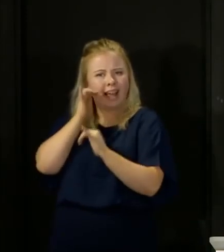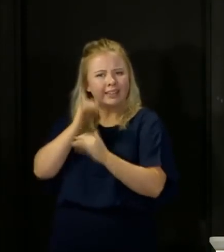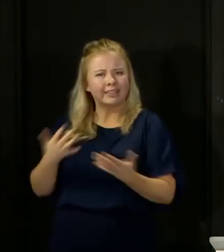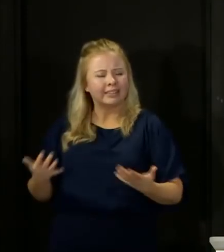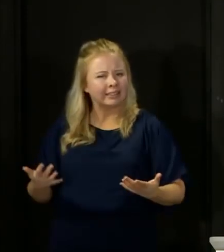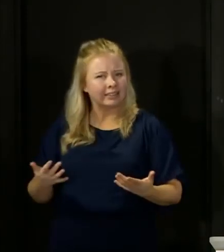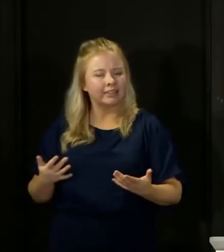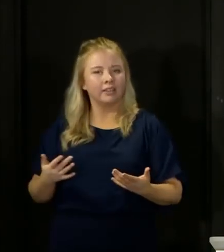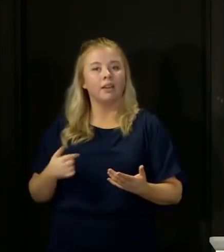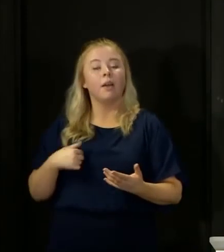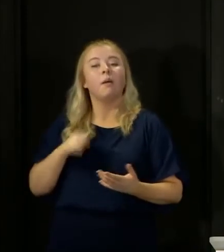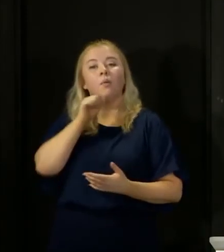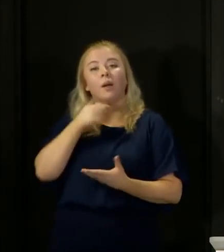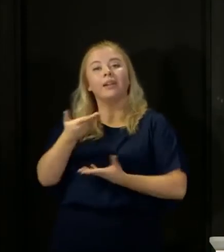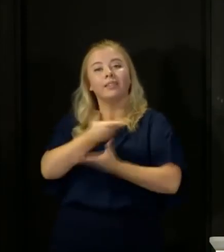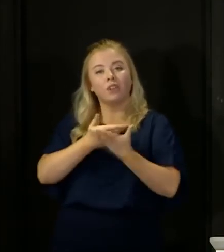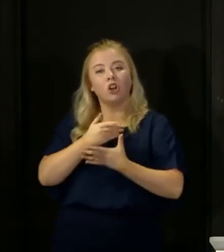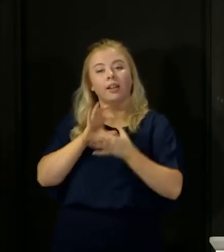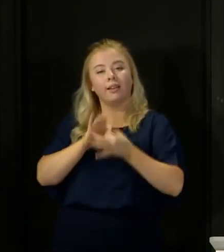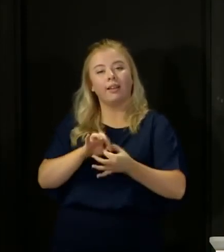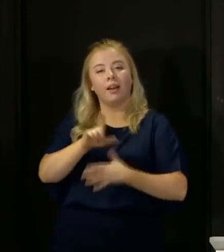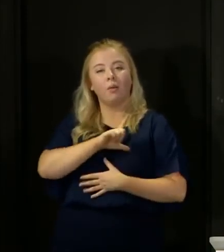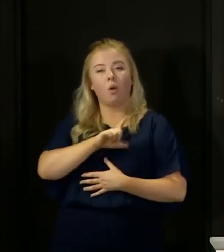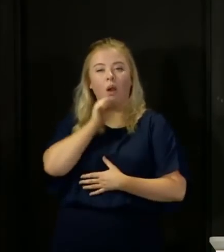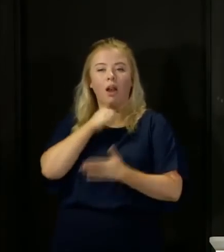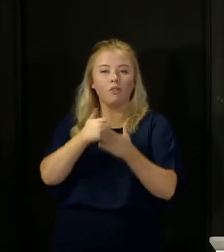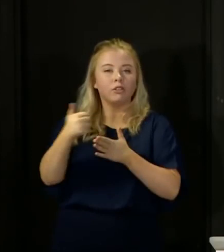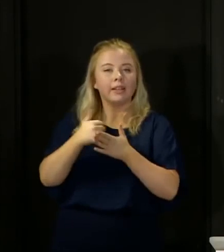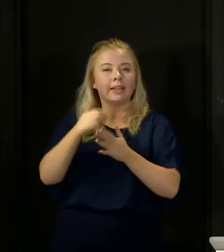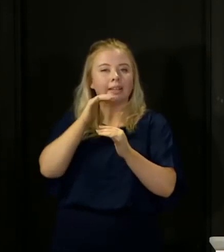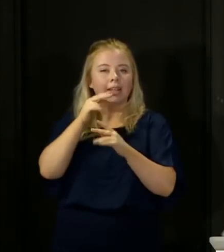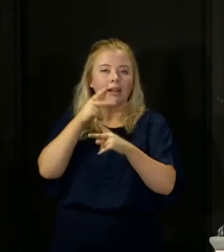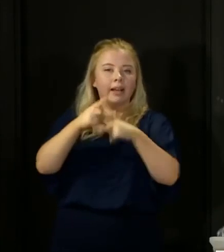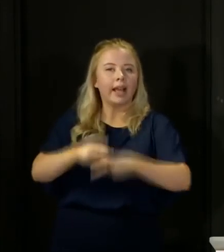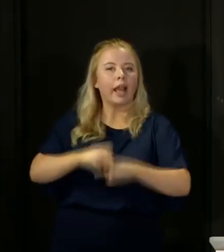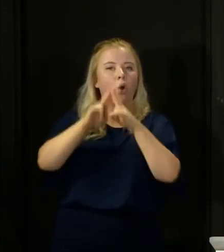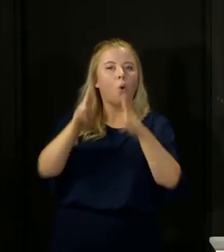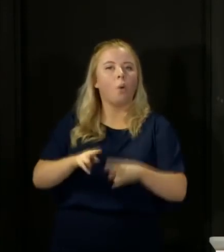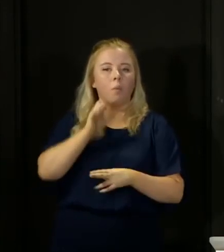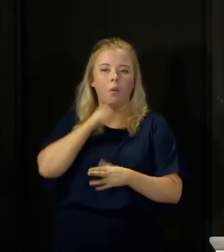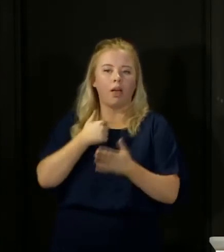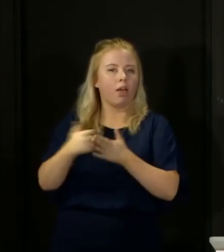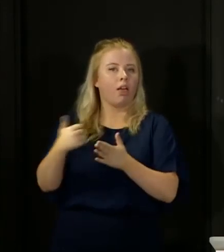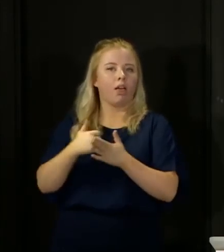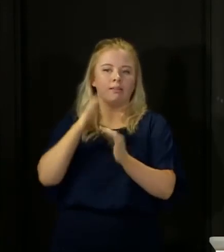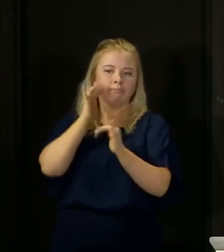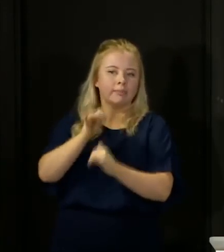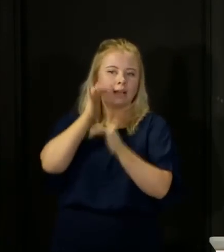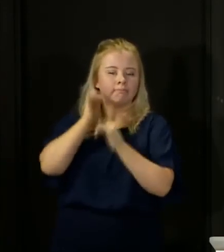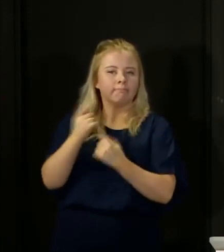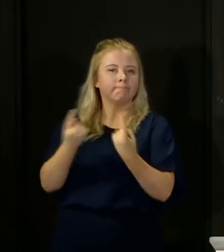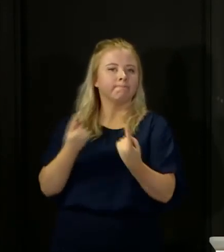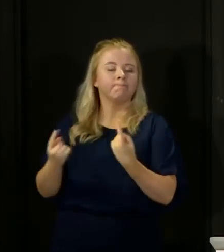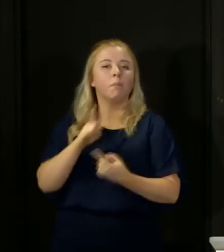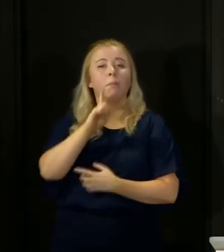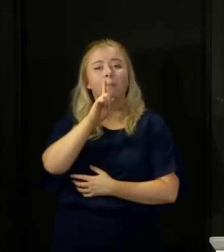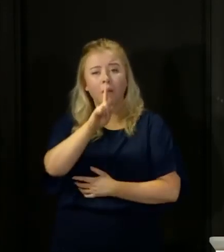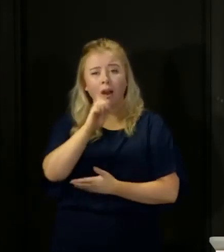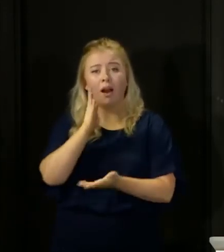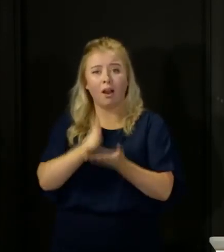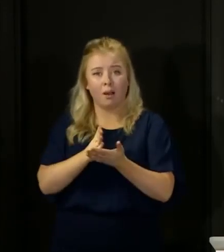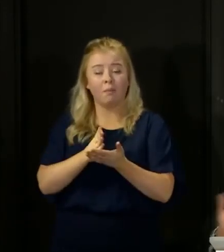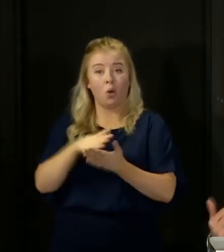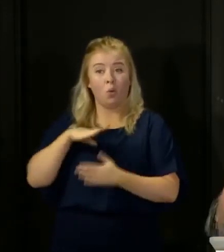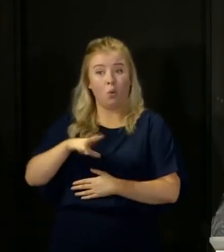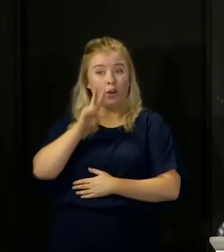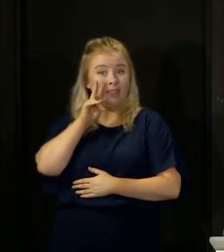continuing to do routine testing in care homes, for example. But in actual fact, we will want to see in the weeks